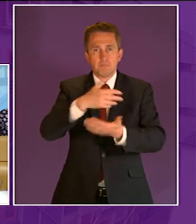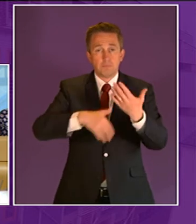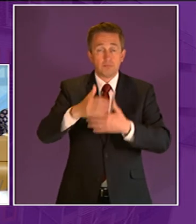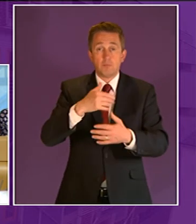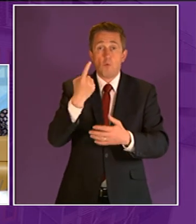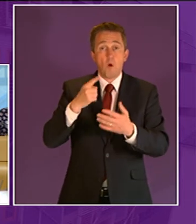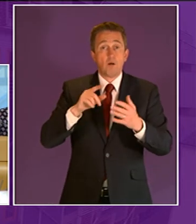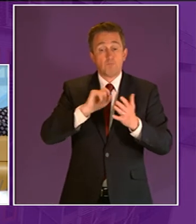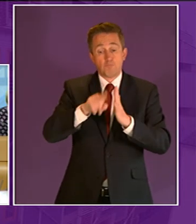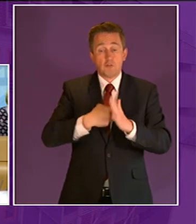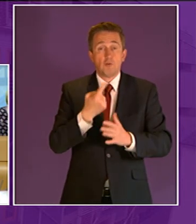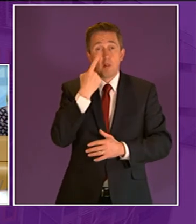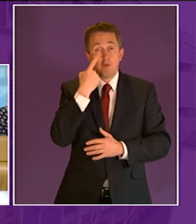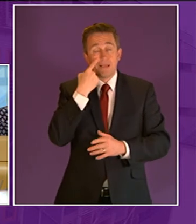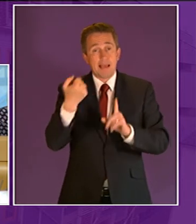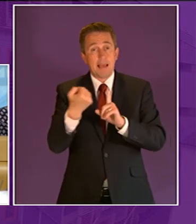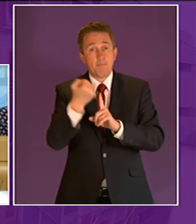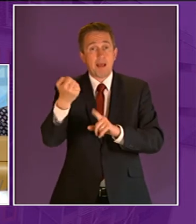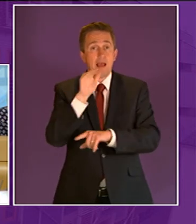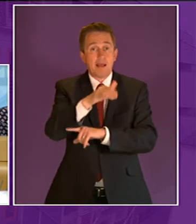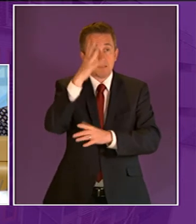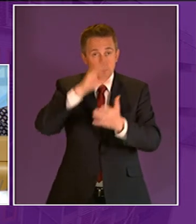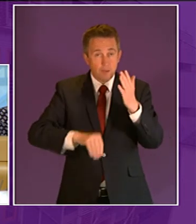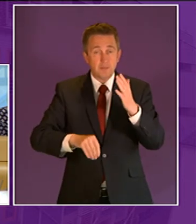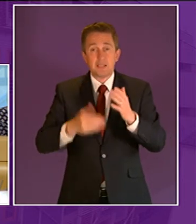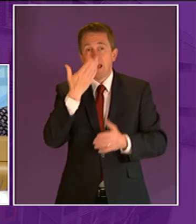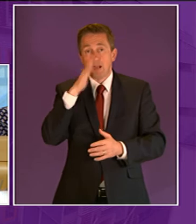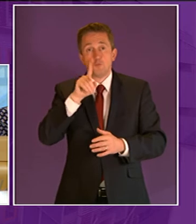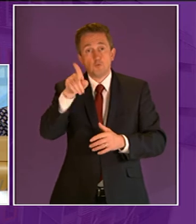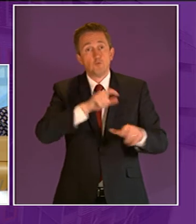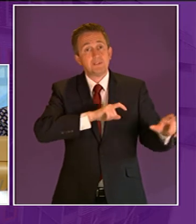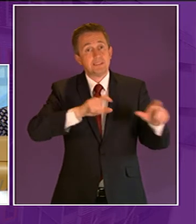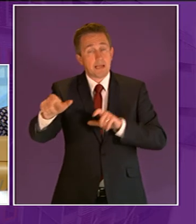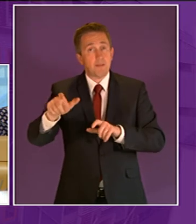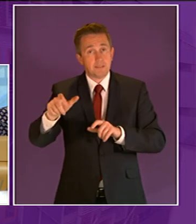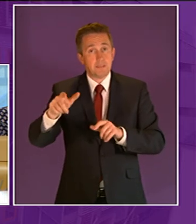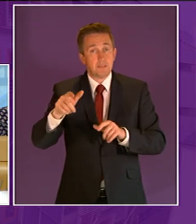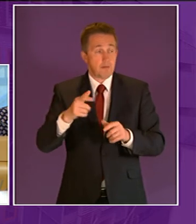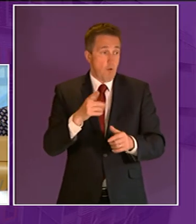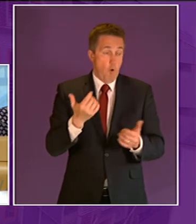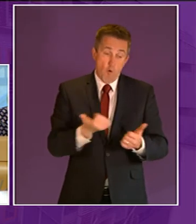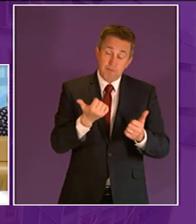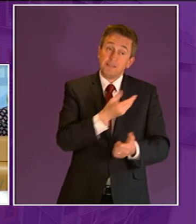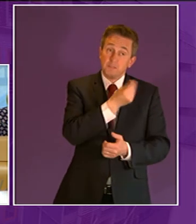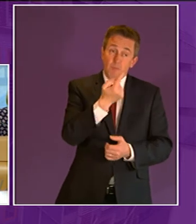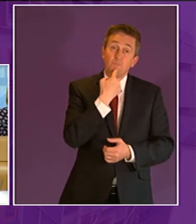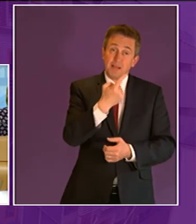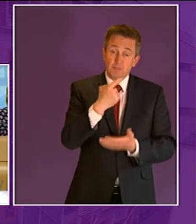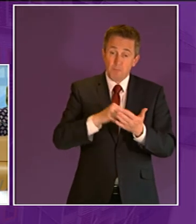of outdoor learning experiences on attitudes to sustainability which picks up in some of the themes other speakers have made already in that the more outdoor